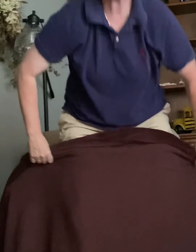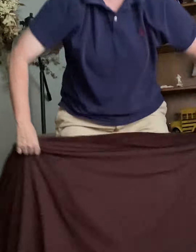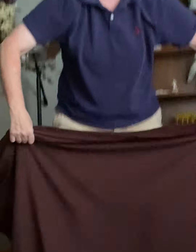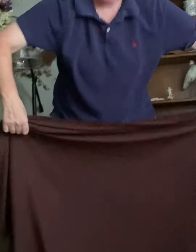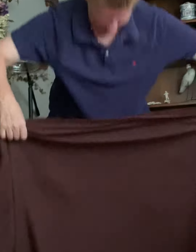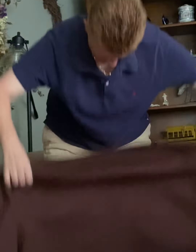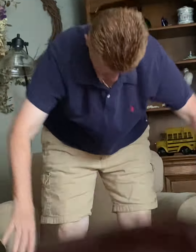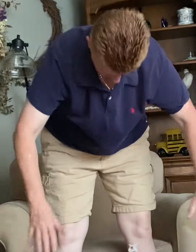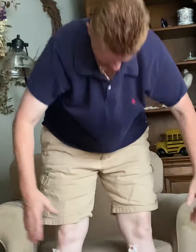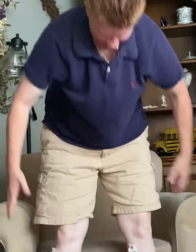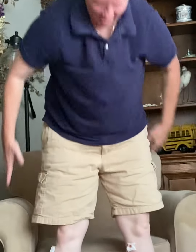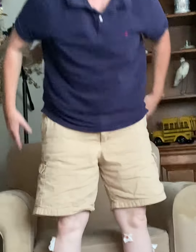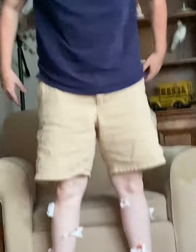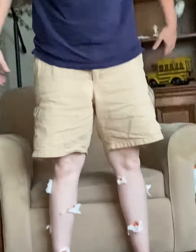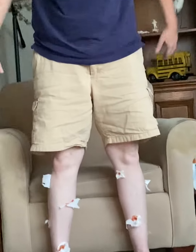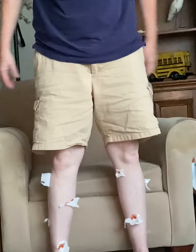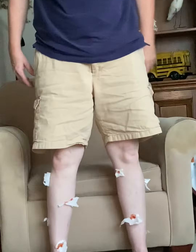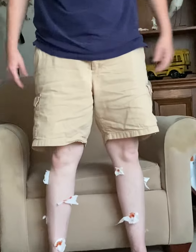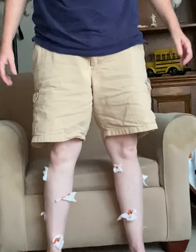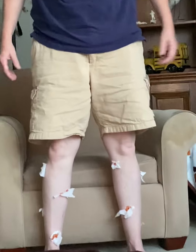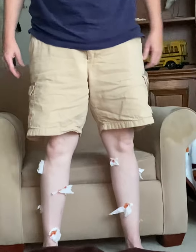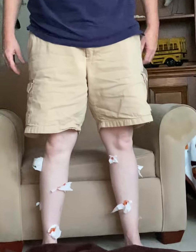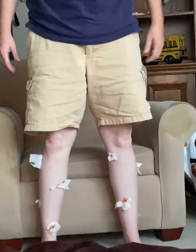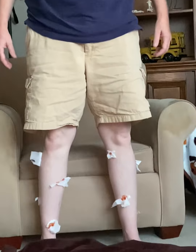today because this is what the fuck I got.